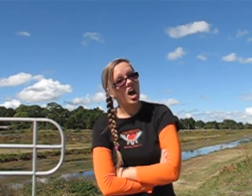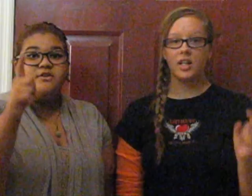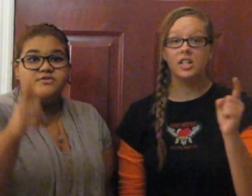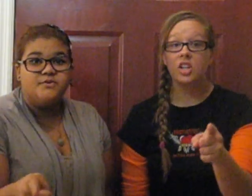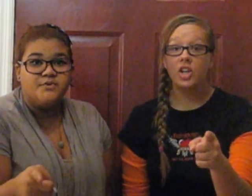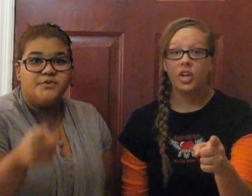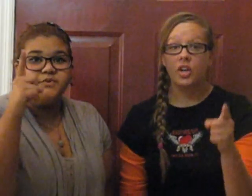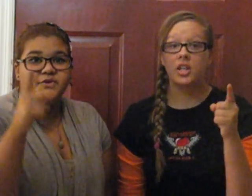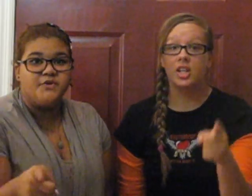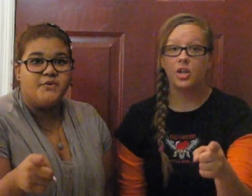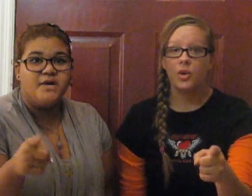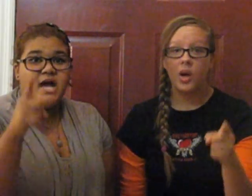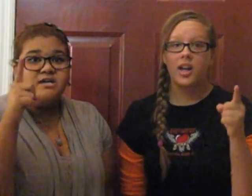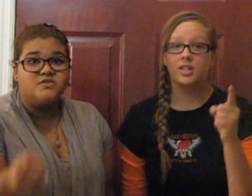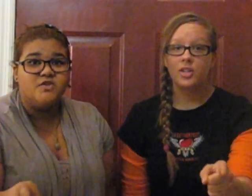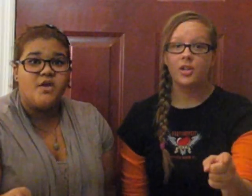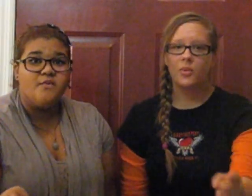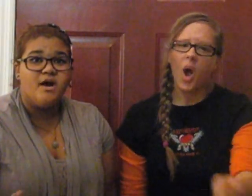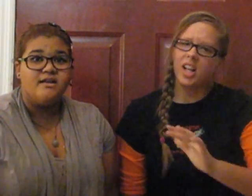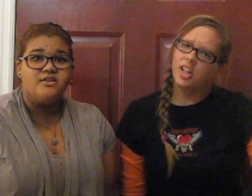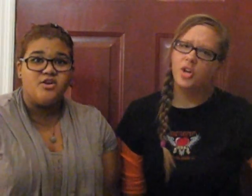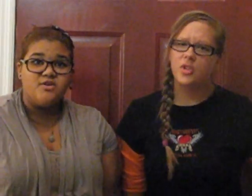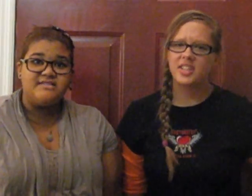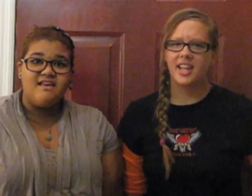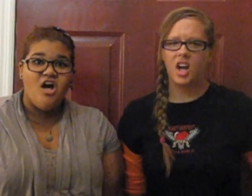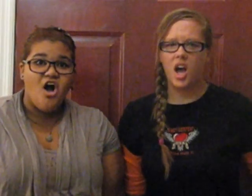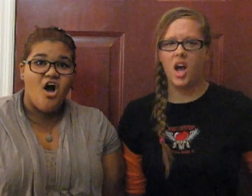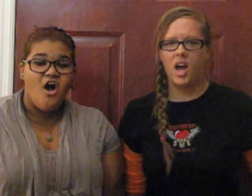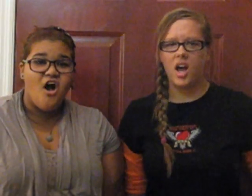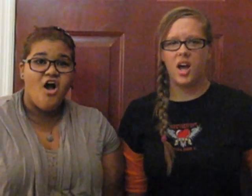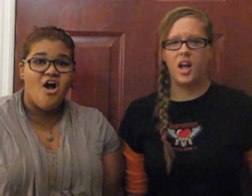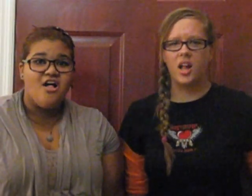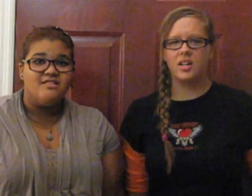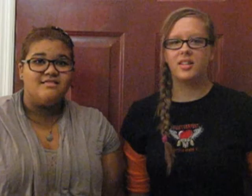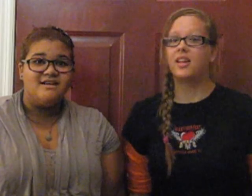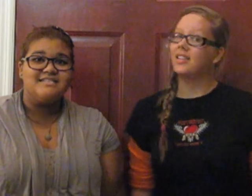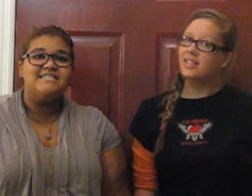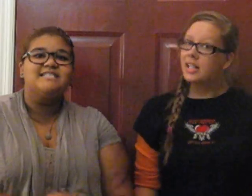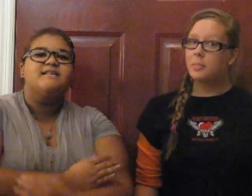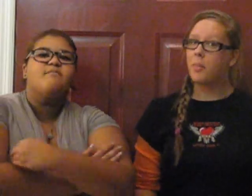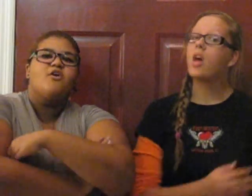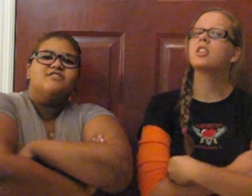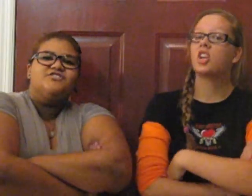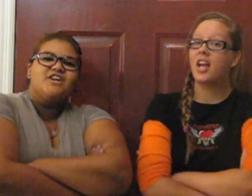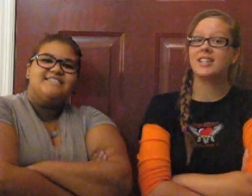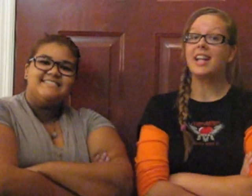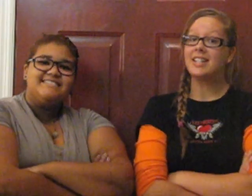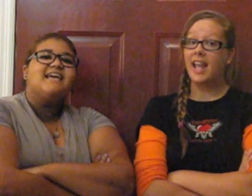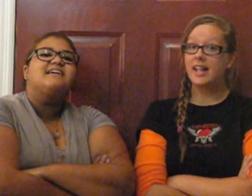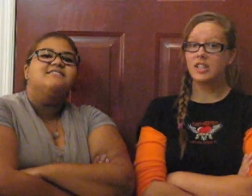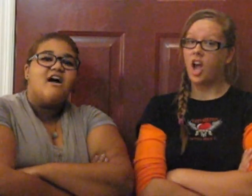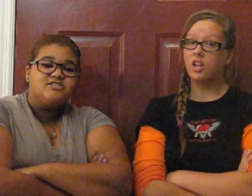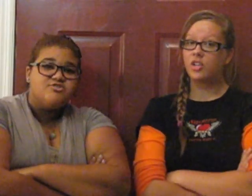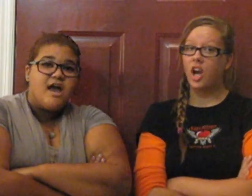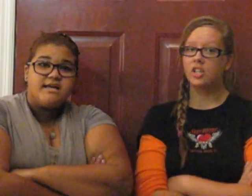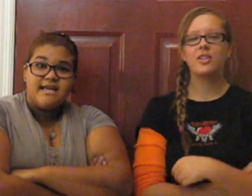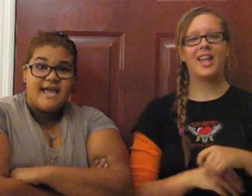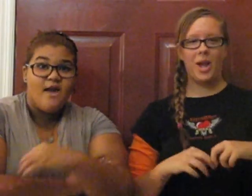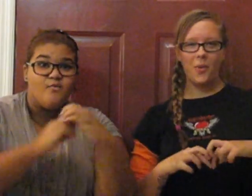hall drug Do you, do you want to lose it all? Cause this is for just a dance hall drug You can't